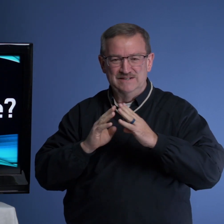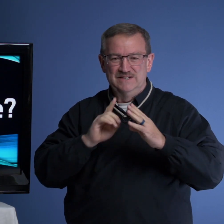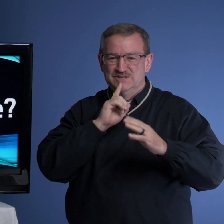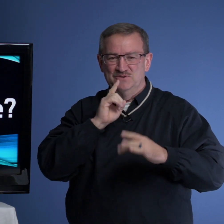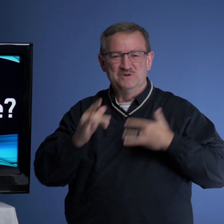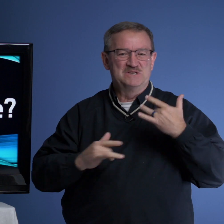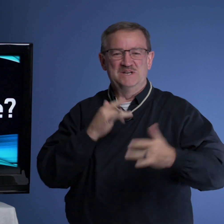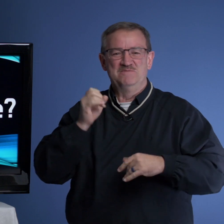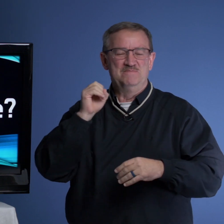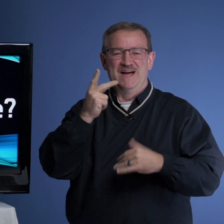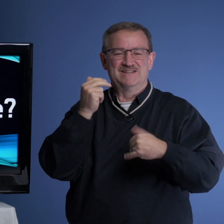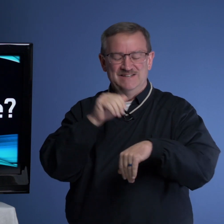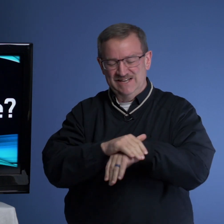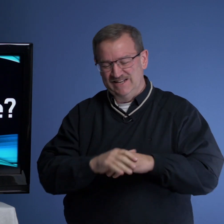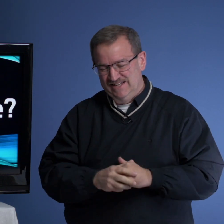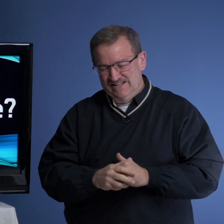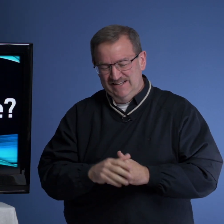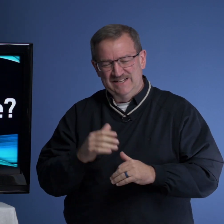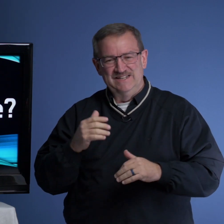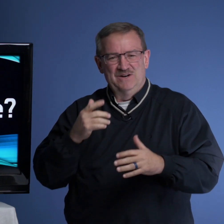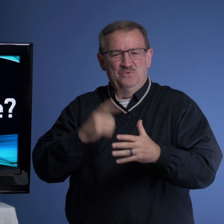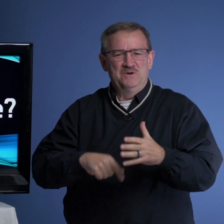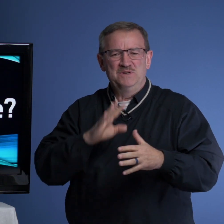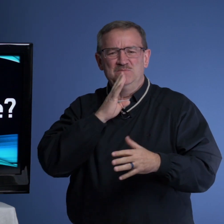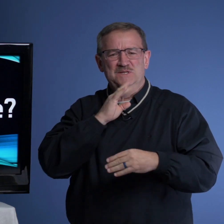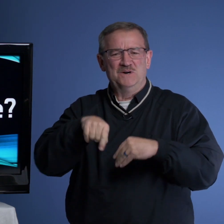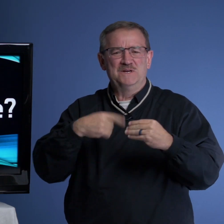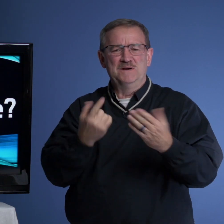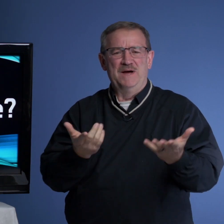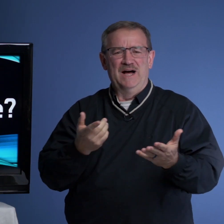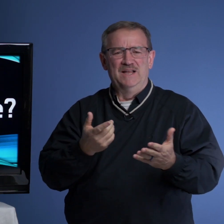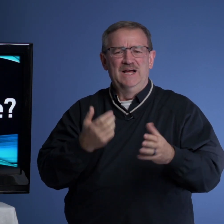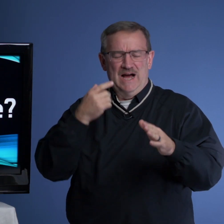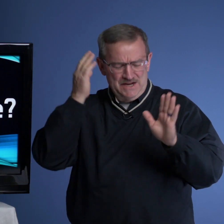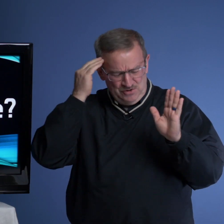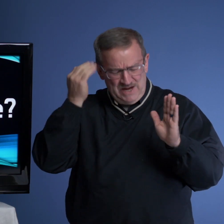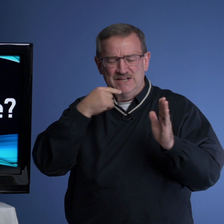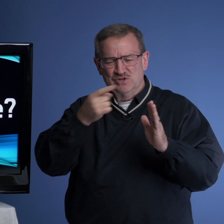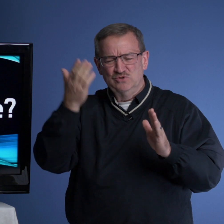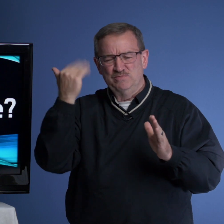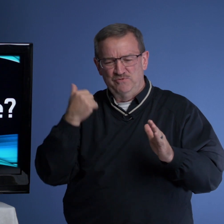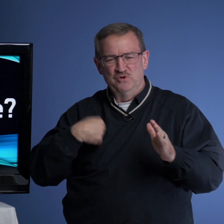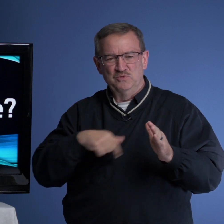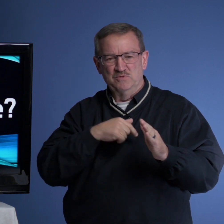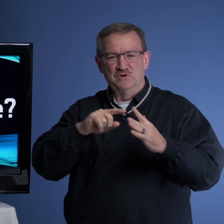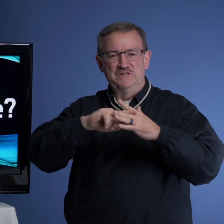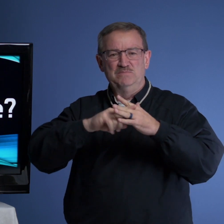so we're excited to be back tonight. And what are we going to be talking about? I know I had told you before we were going to